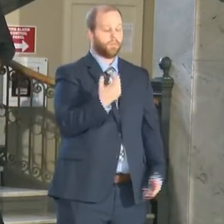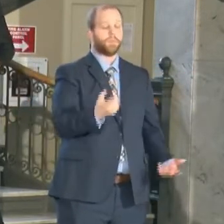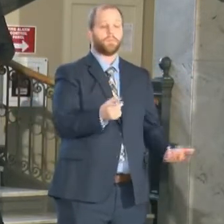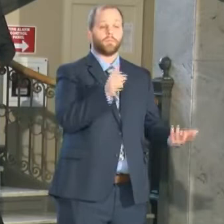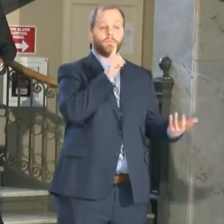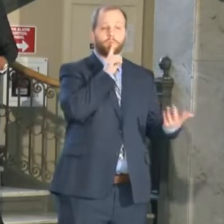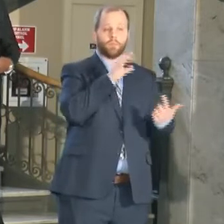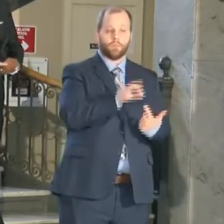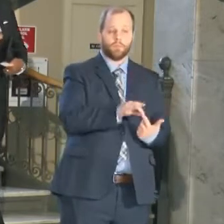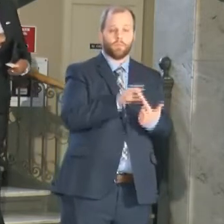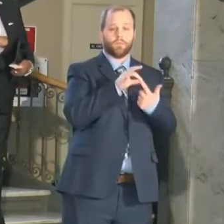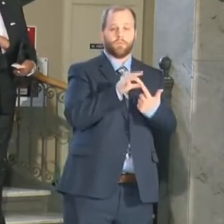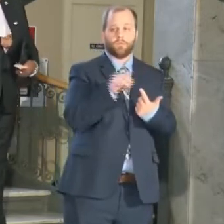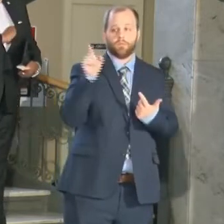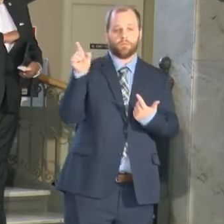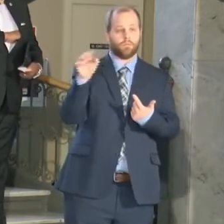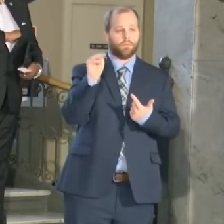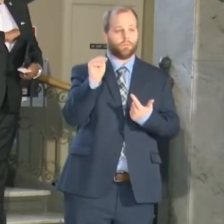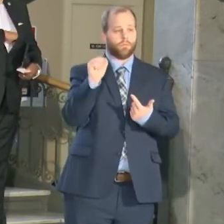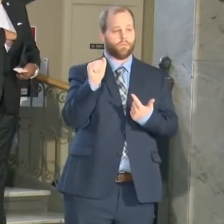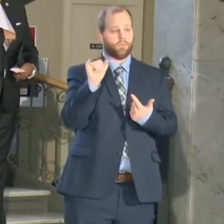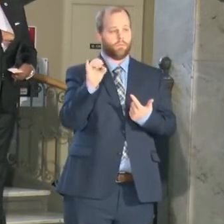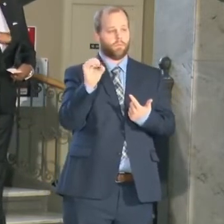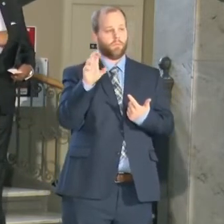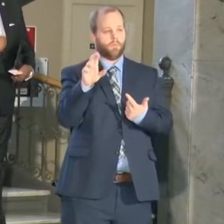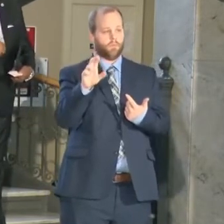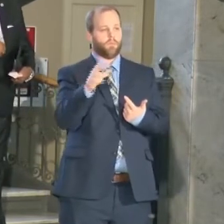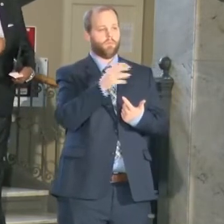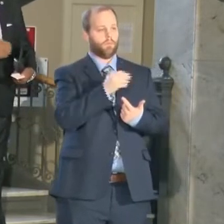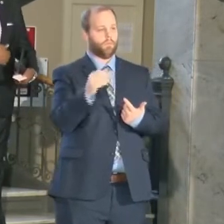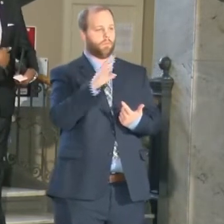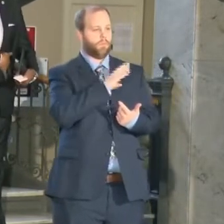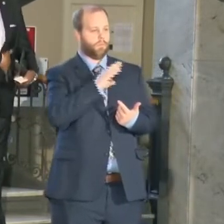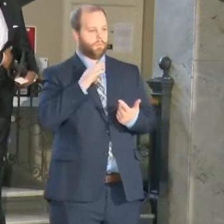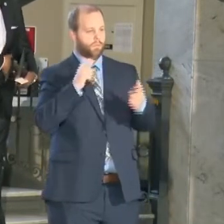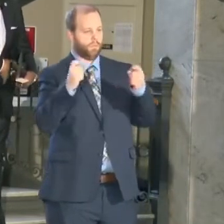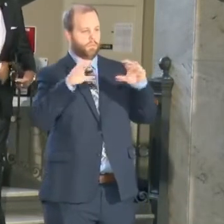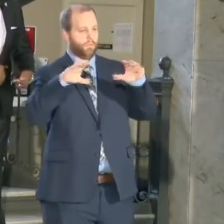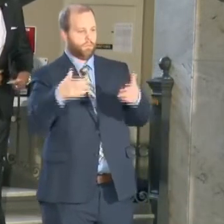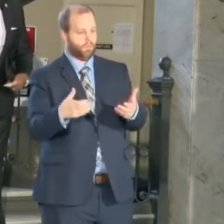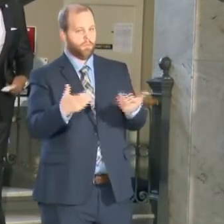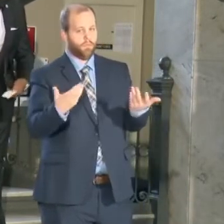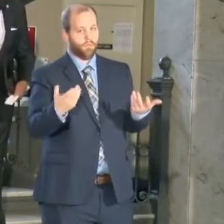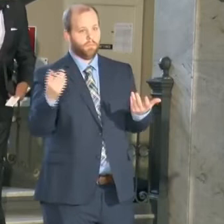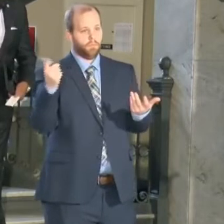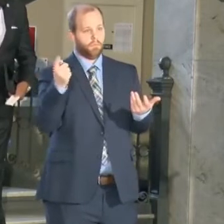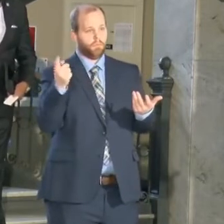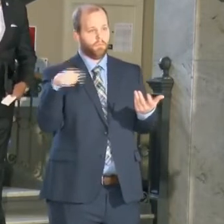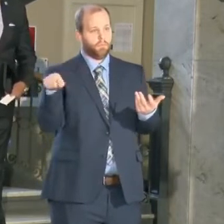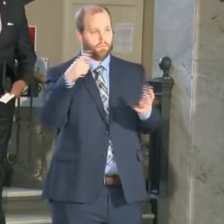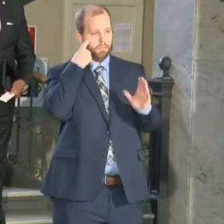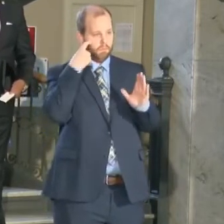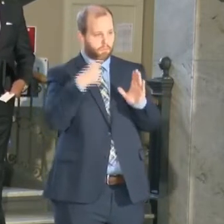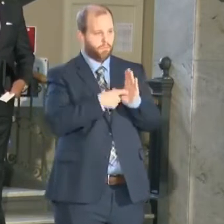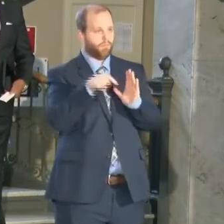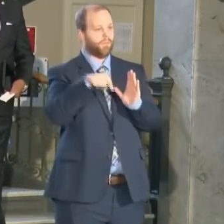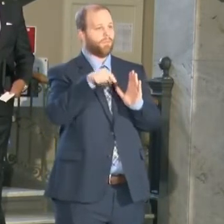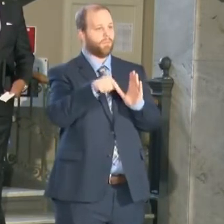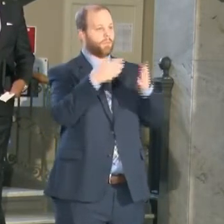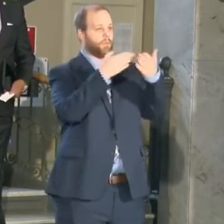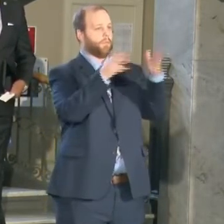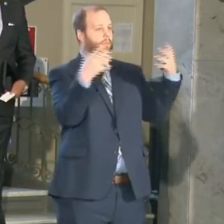is I want to thank the mayor and the board of directors by realizing that this is a public health issue and the resources that are needed